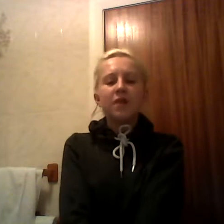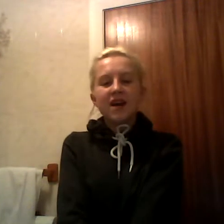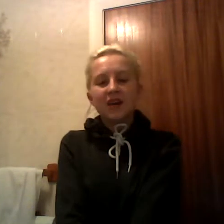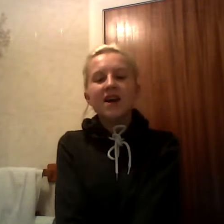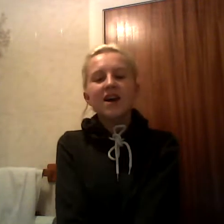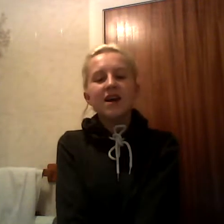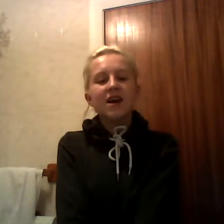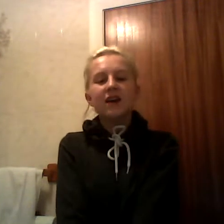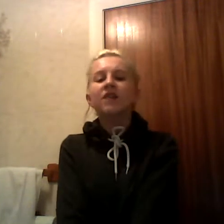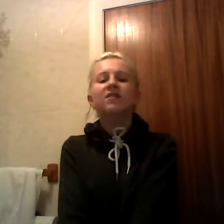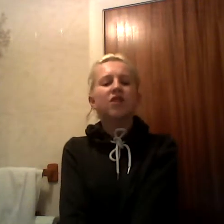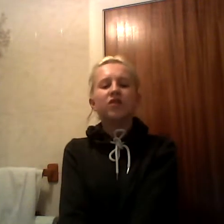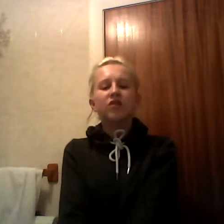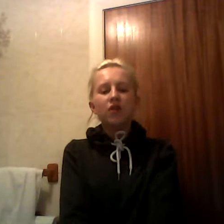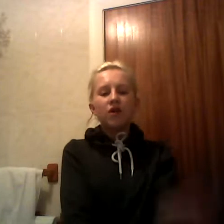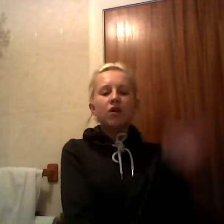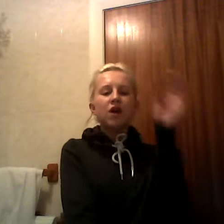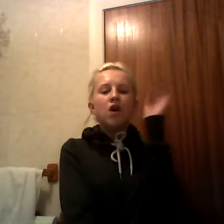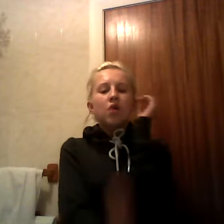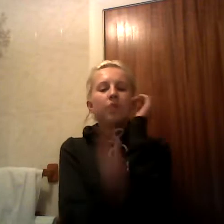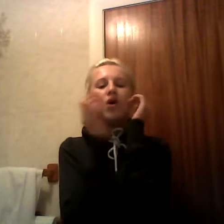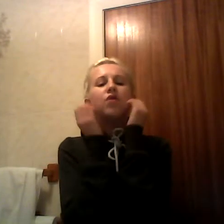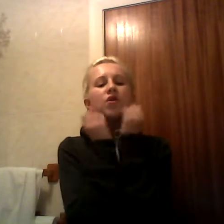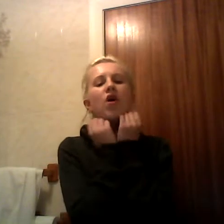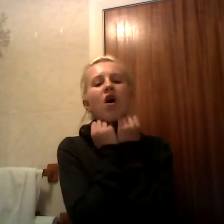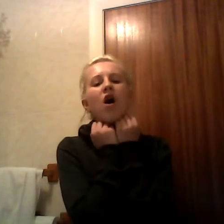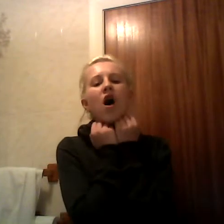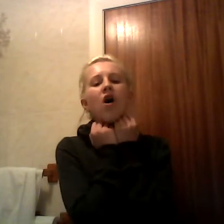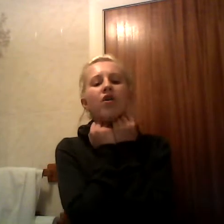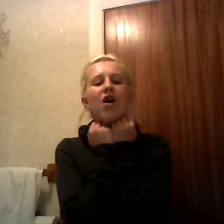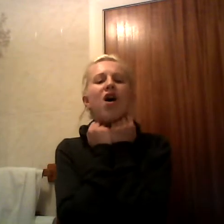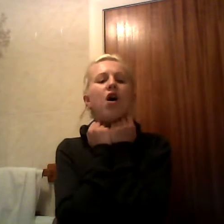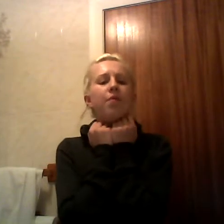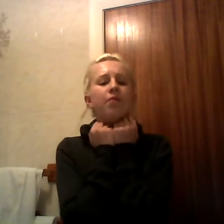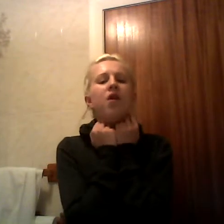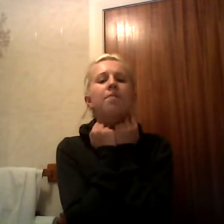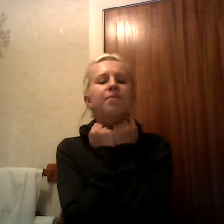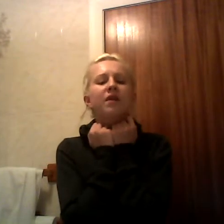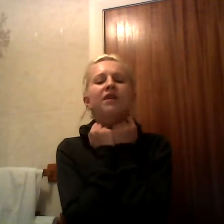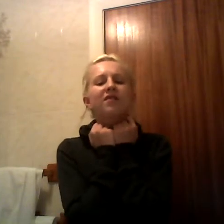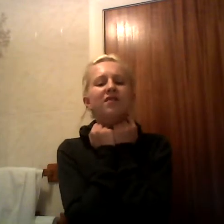we kissed Cause you broke all your promises